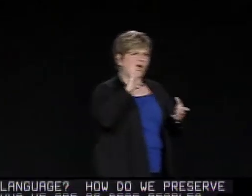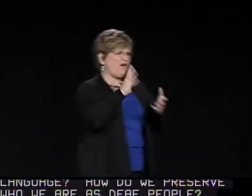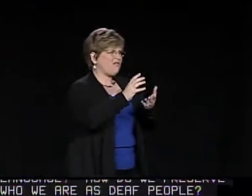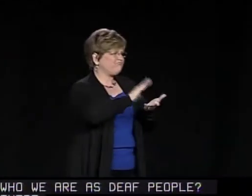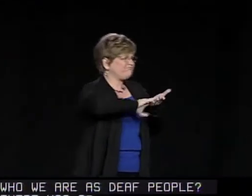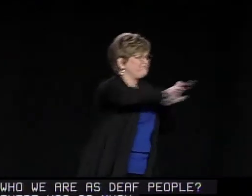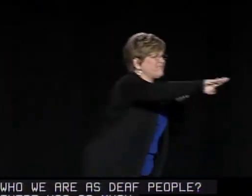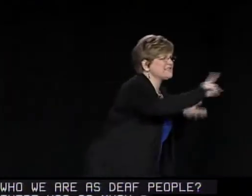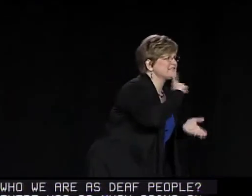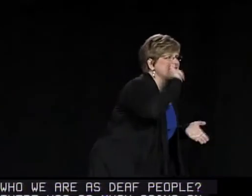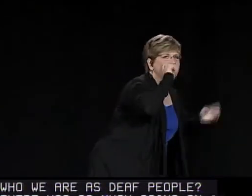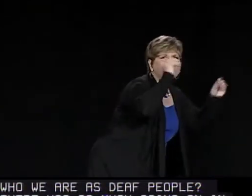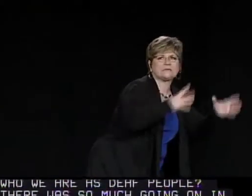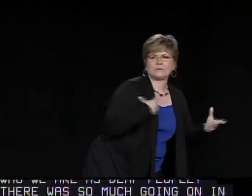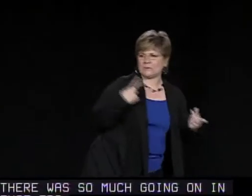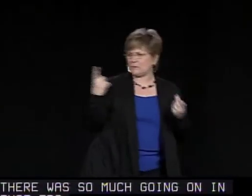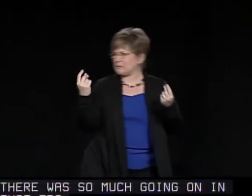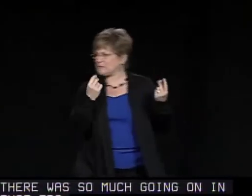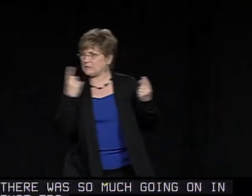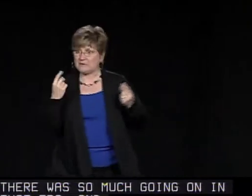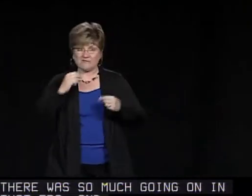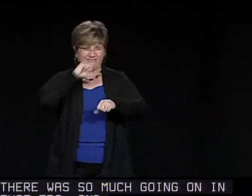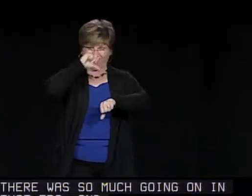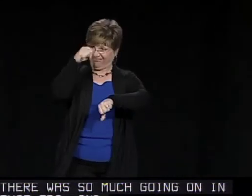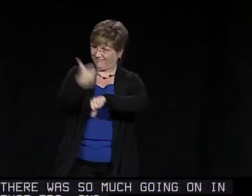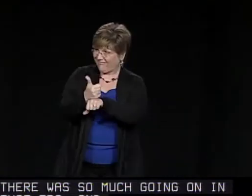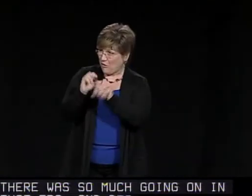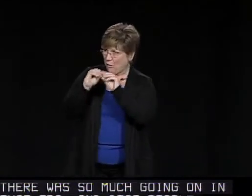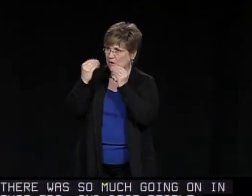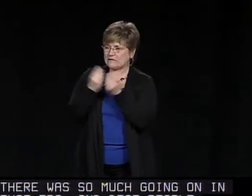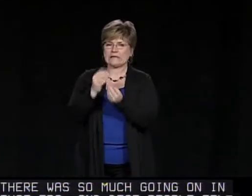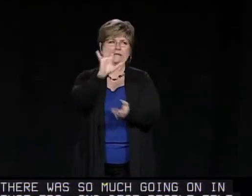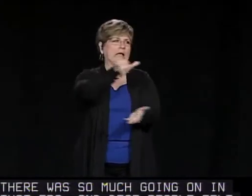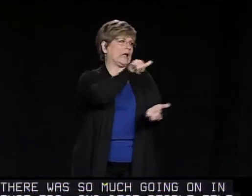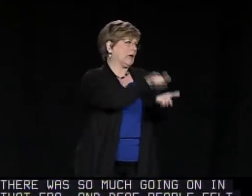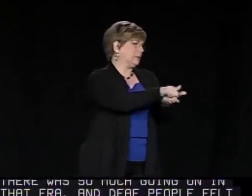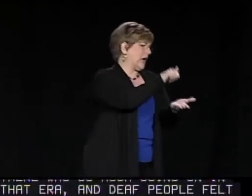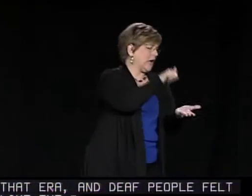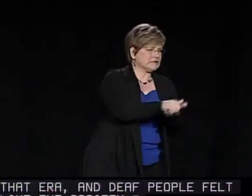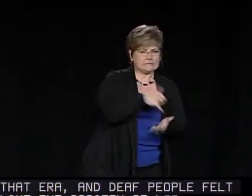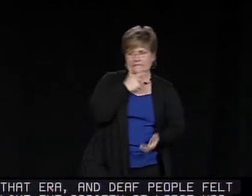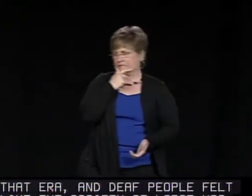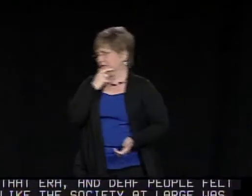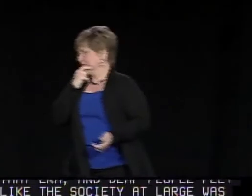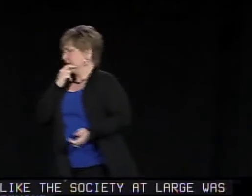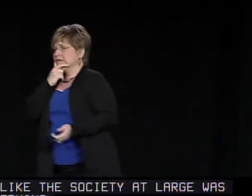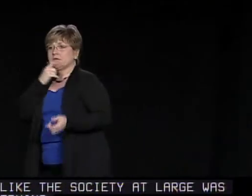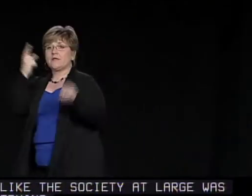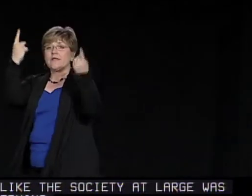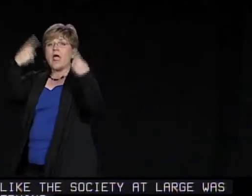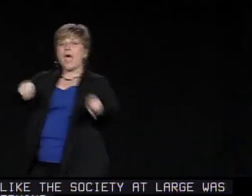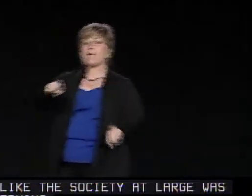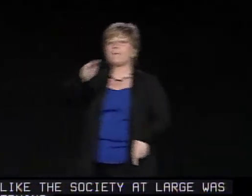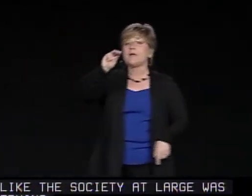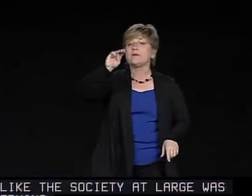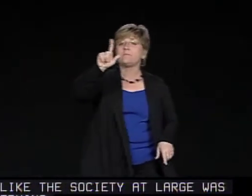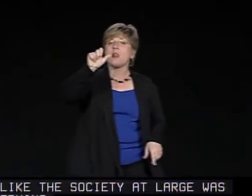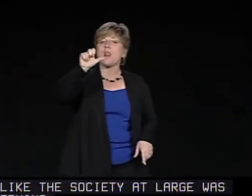And deaf people felt like the society at large was trying to steal our identity. And at that time they thought establishing an